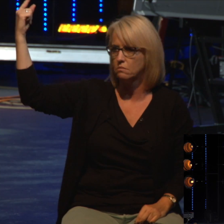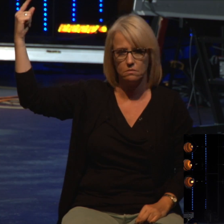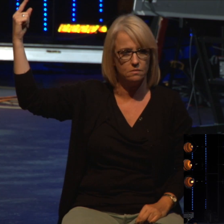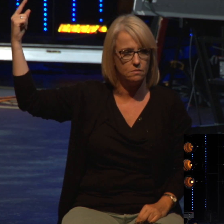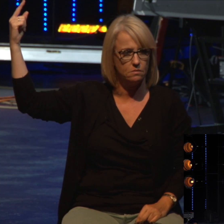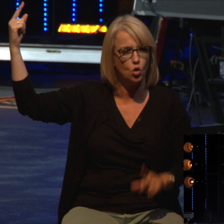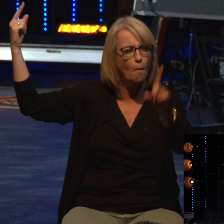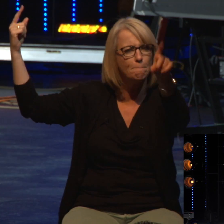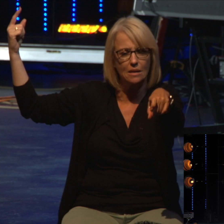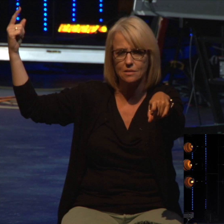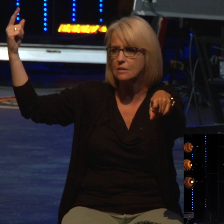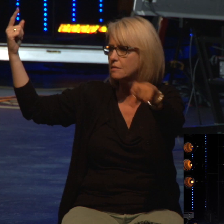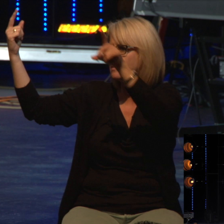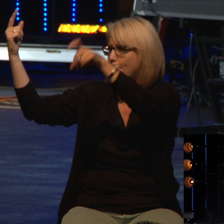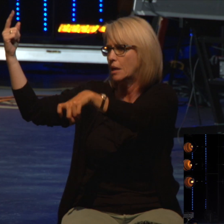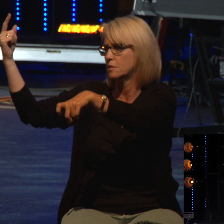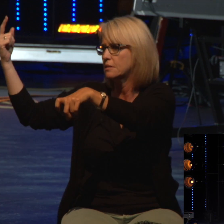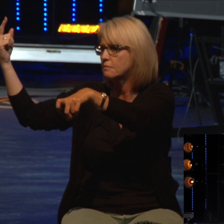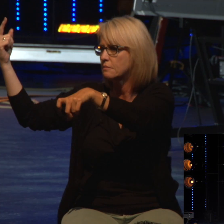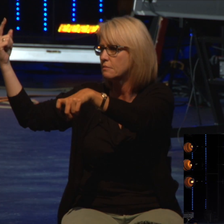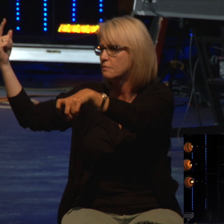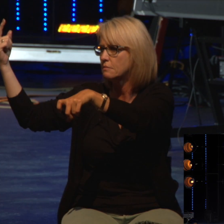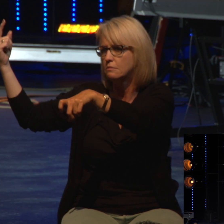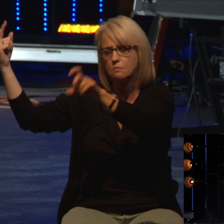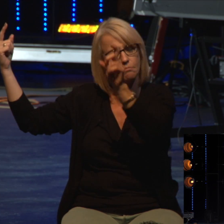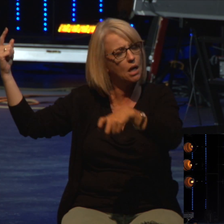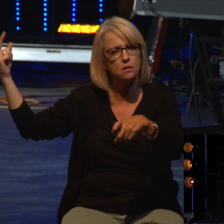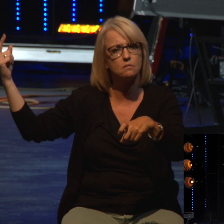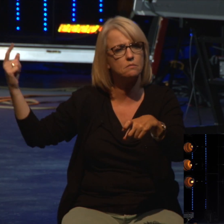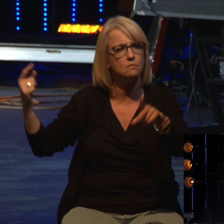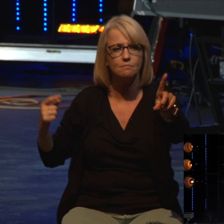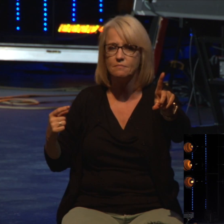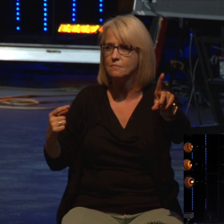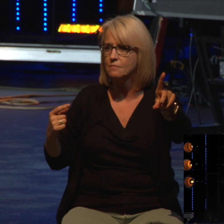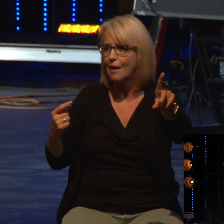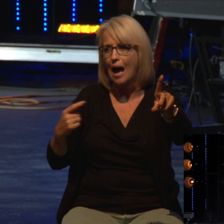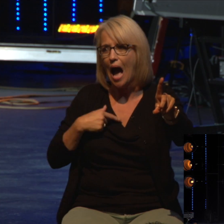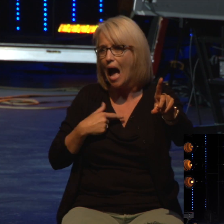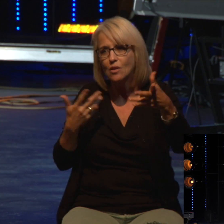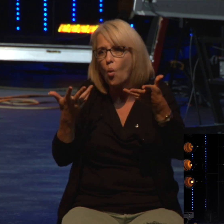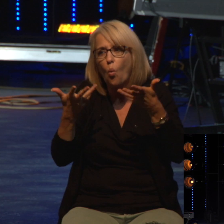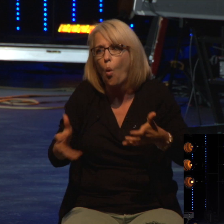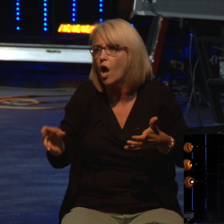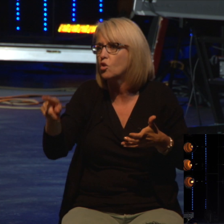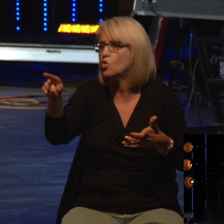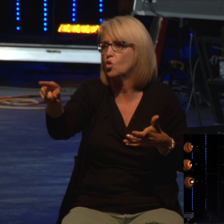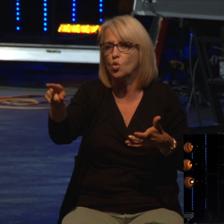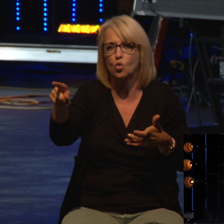you have to do that. I tell you I don't want you to go another day without making